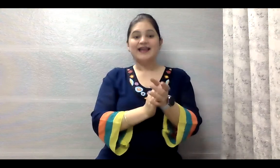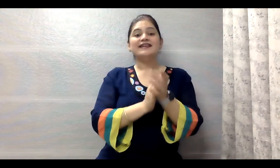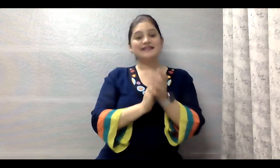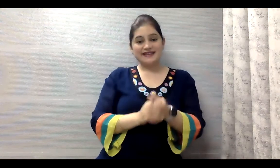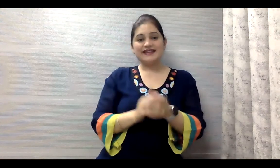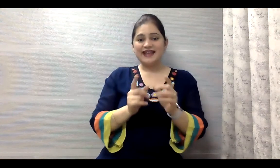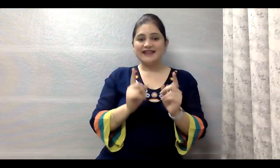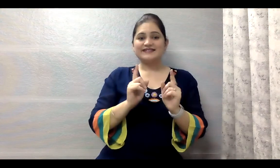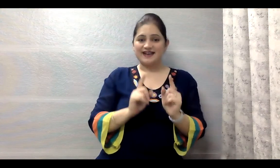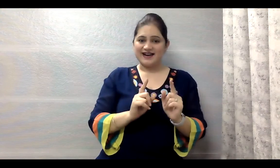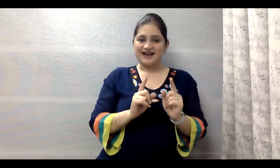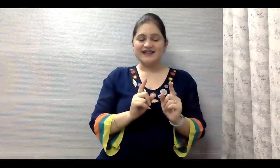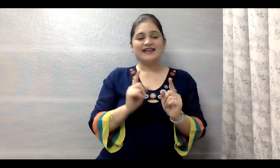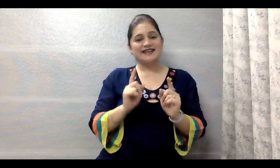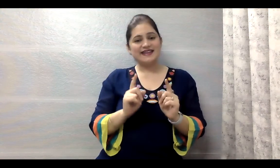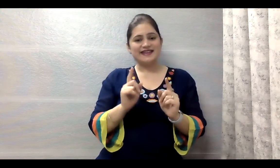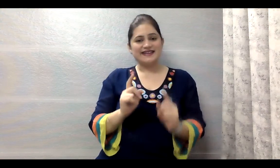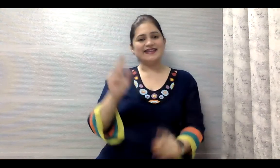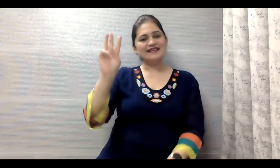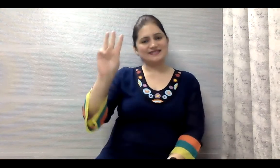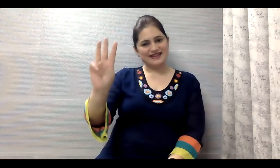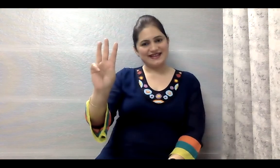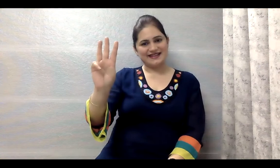T-H-R-E-E-3,